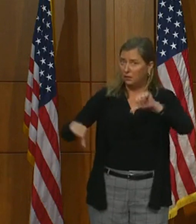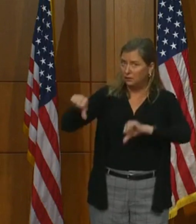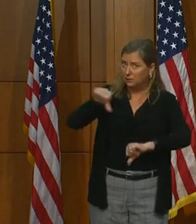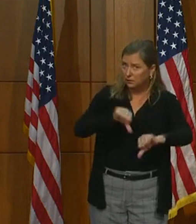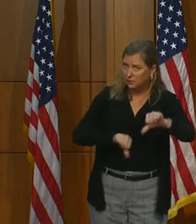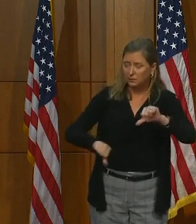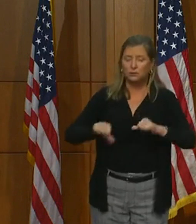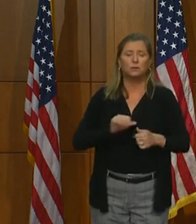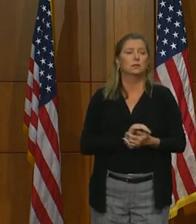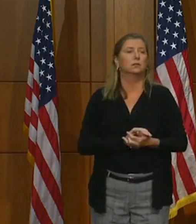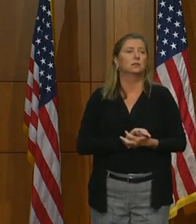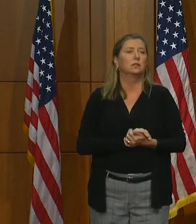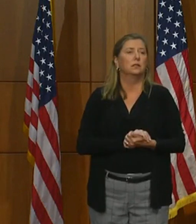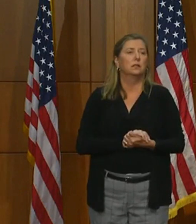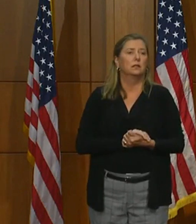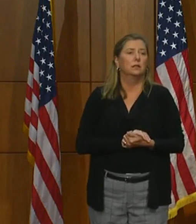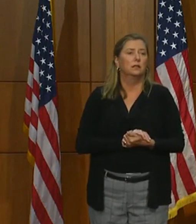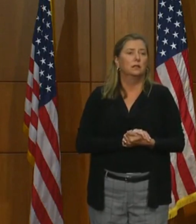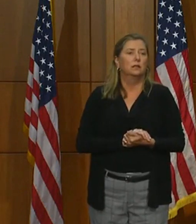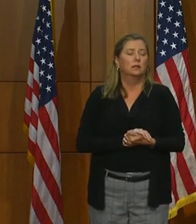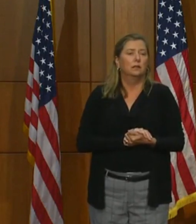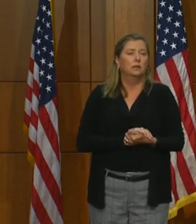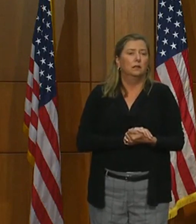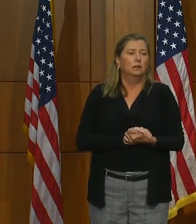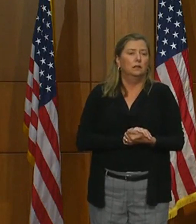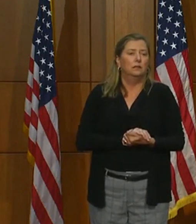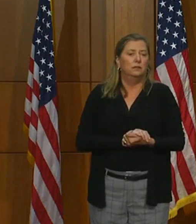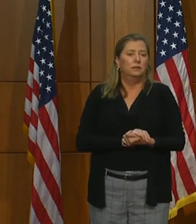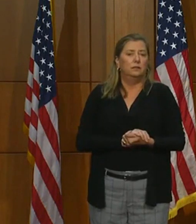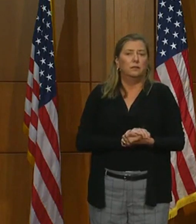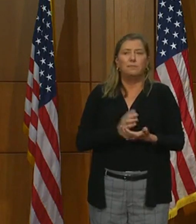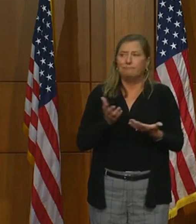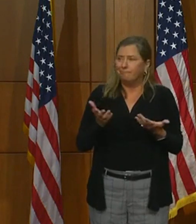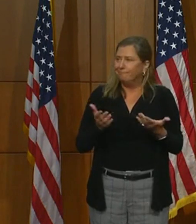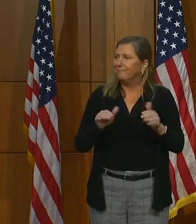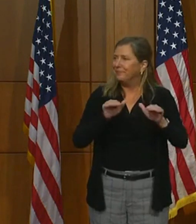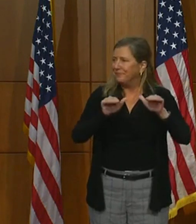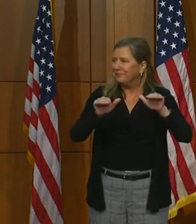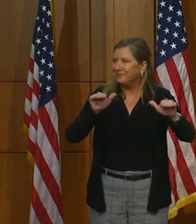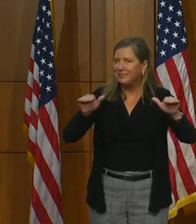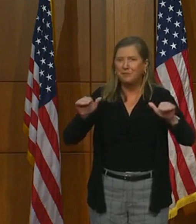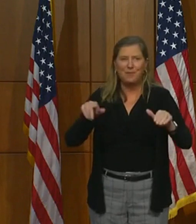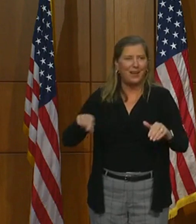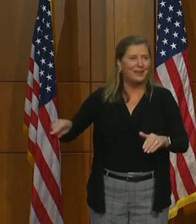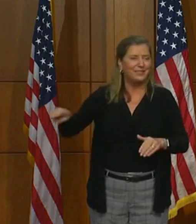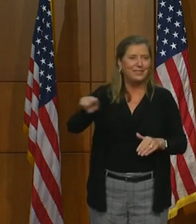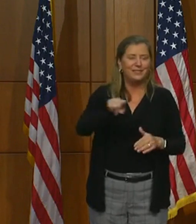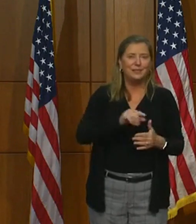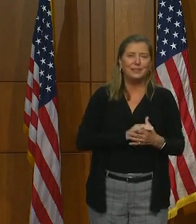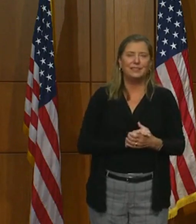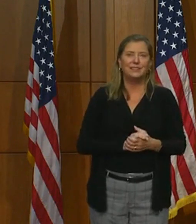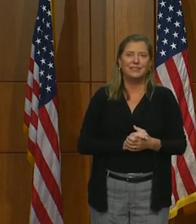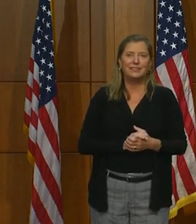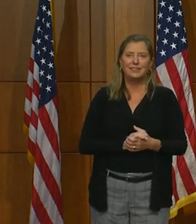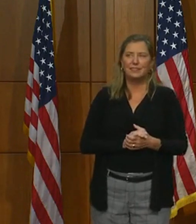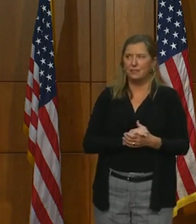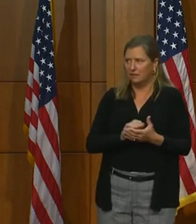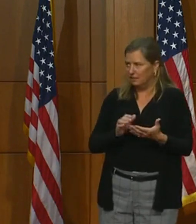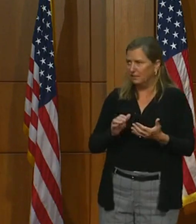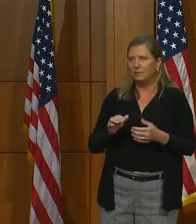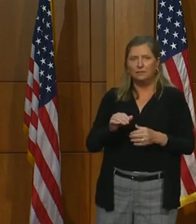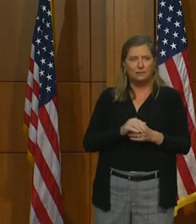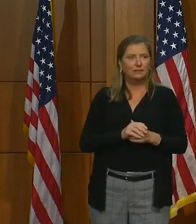you know, I would just remind folks, we have scientists.